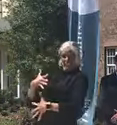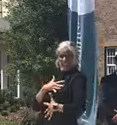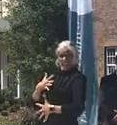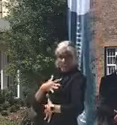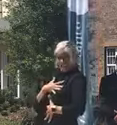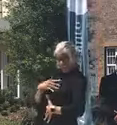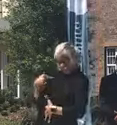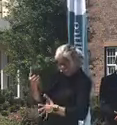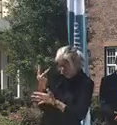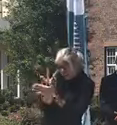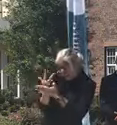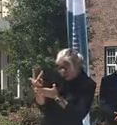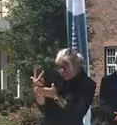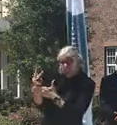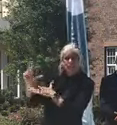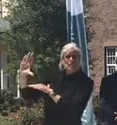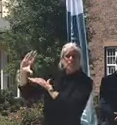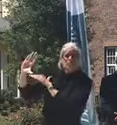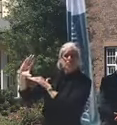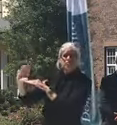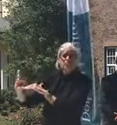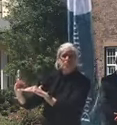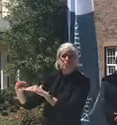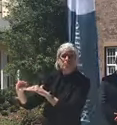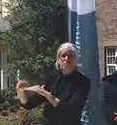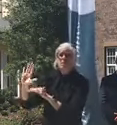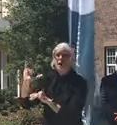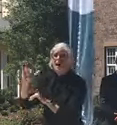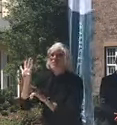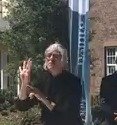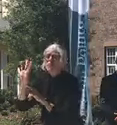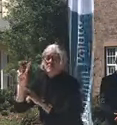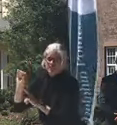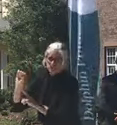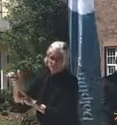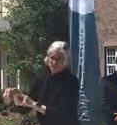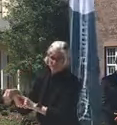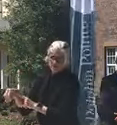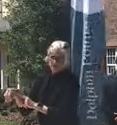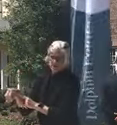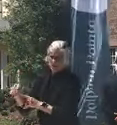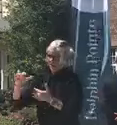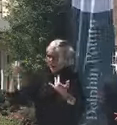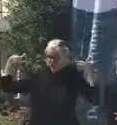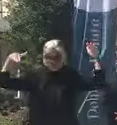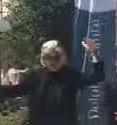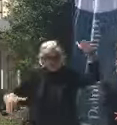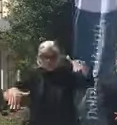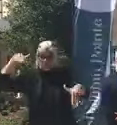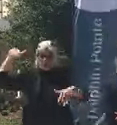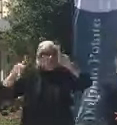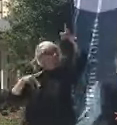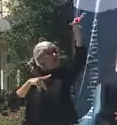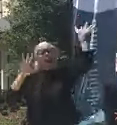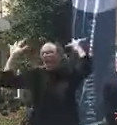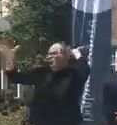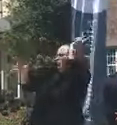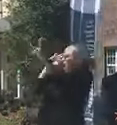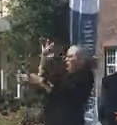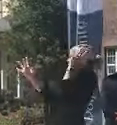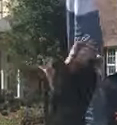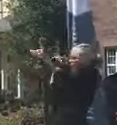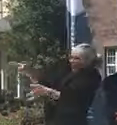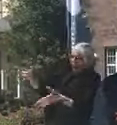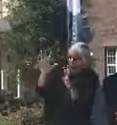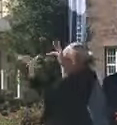weeks by 47 percent. So all those people were wrong. They smeared people in northeast